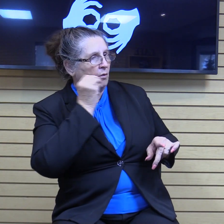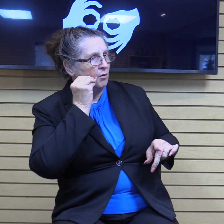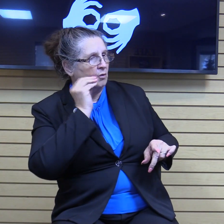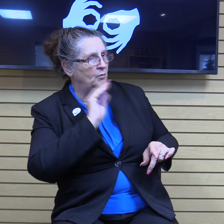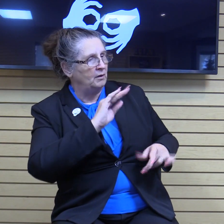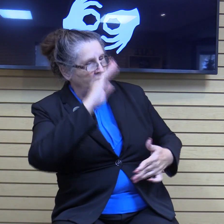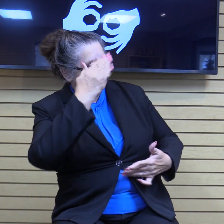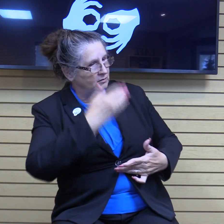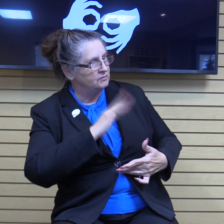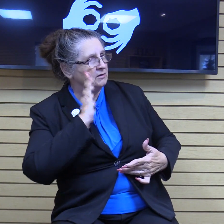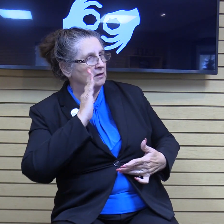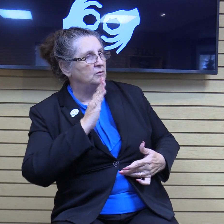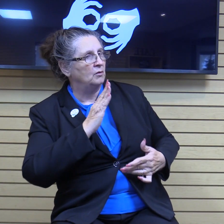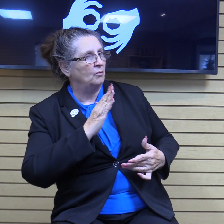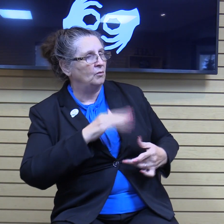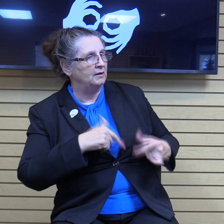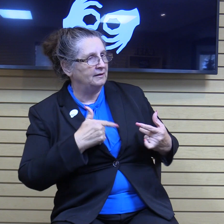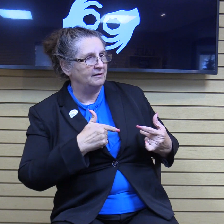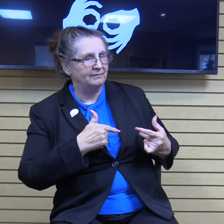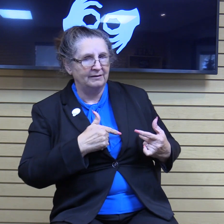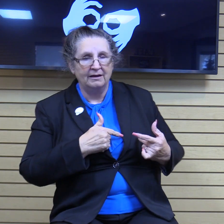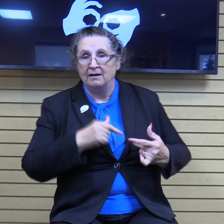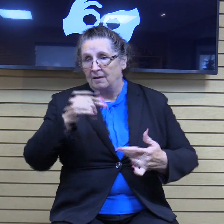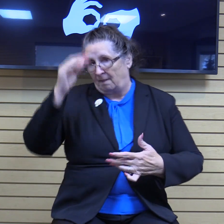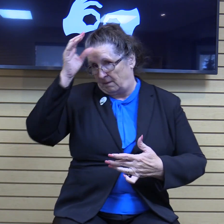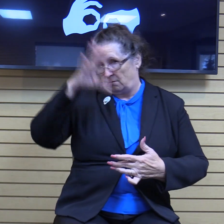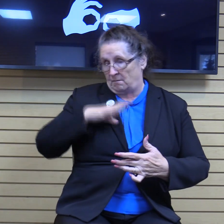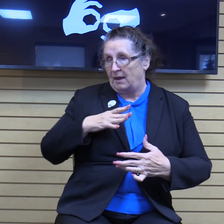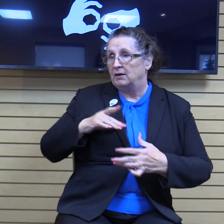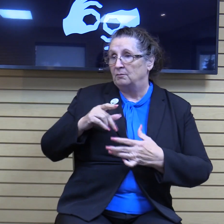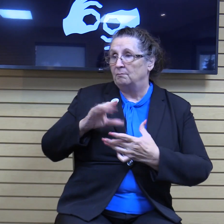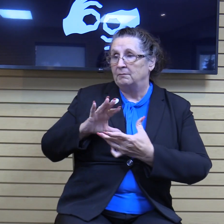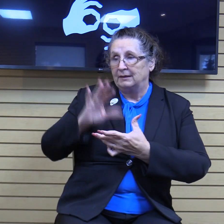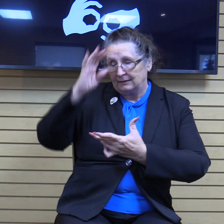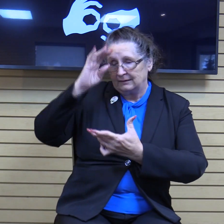And the man believed Jesus' word and started home.